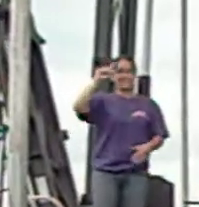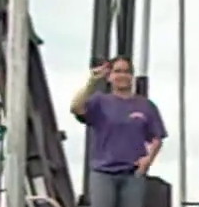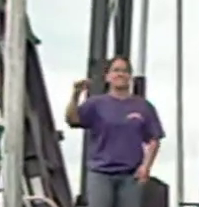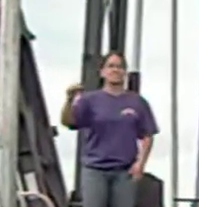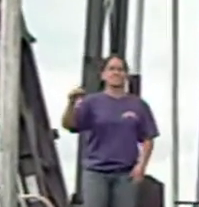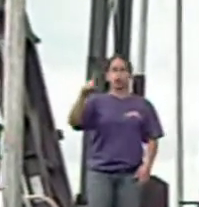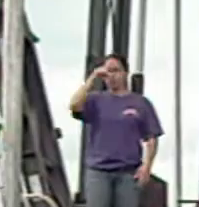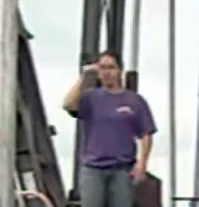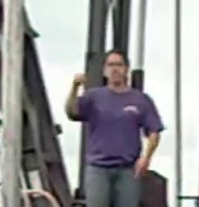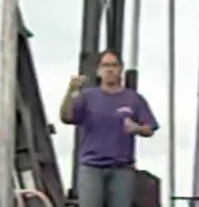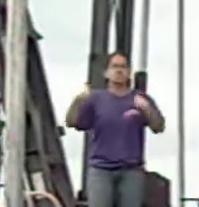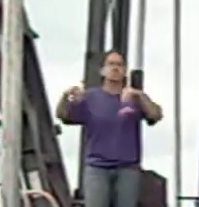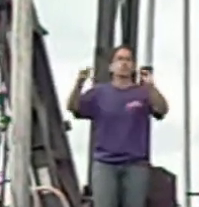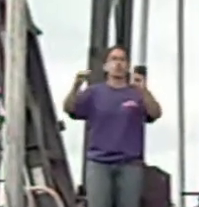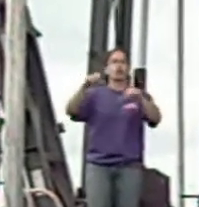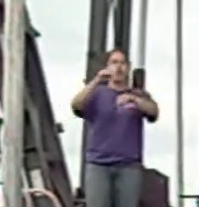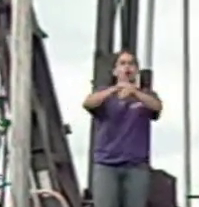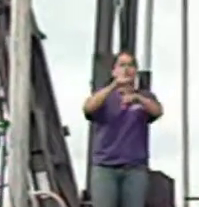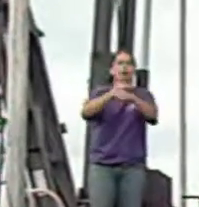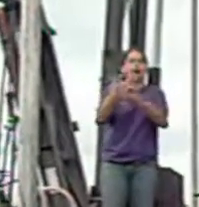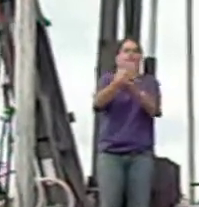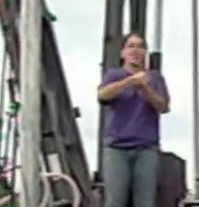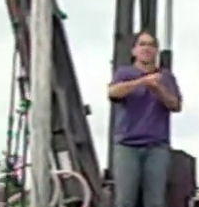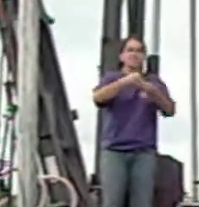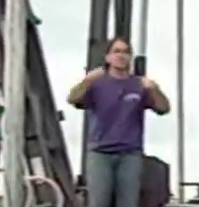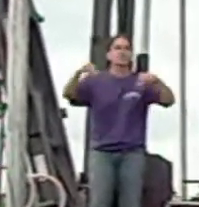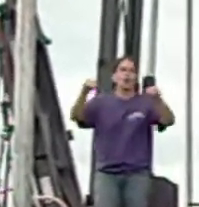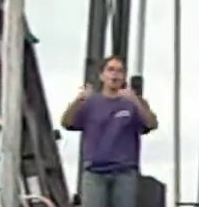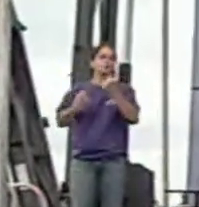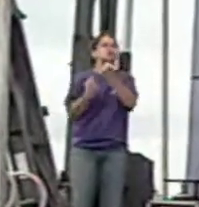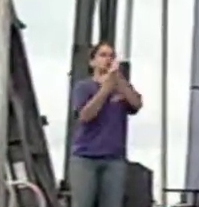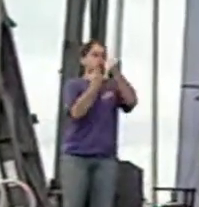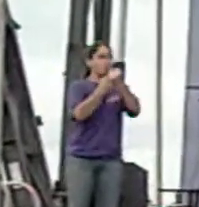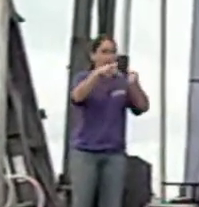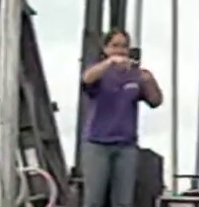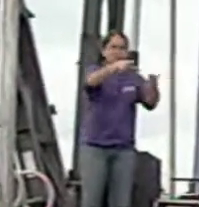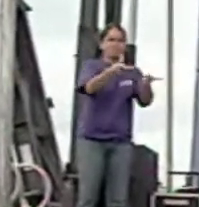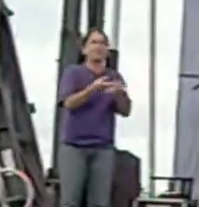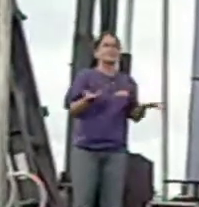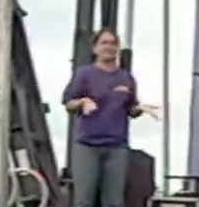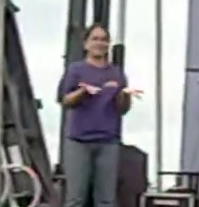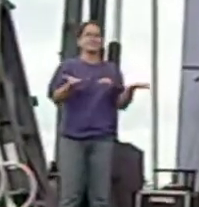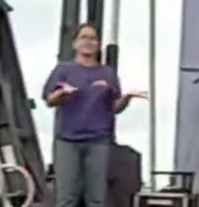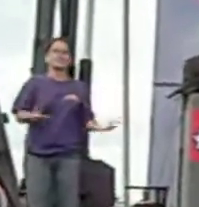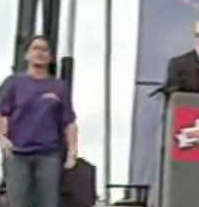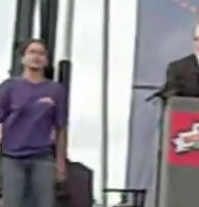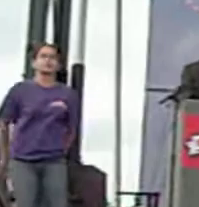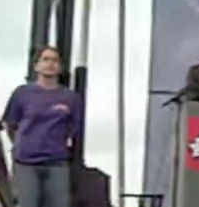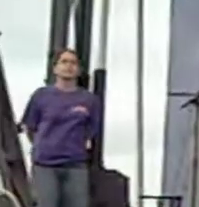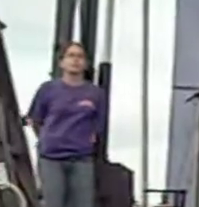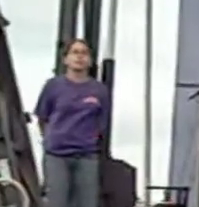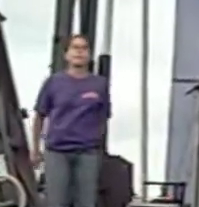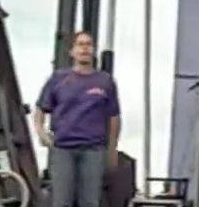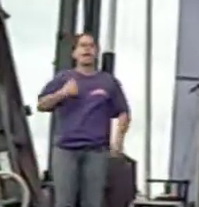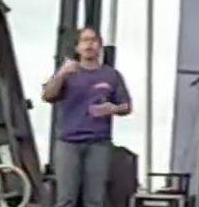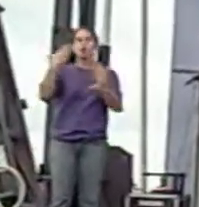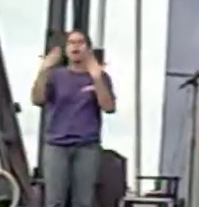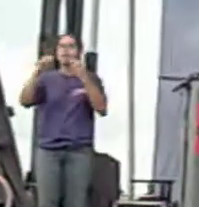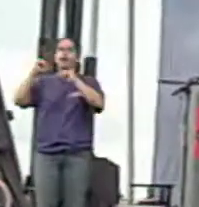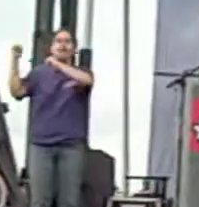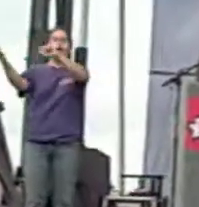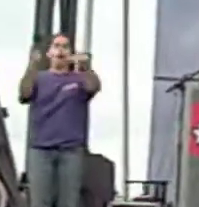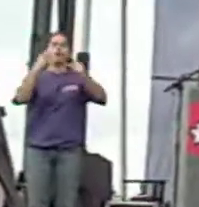because she sold her rock collection to support Morgan's Wonderland. I want to thank all the